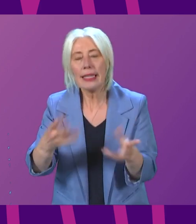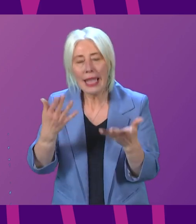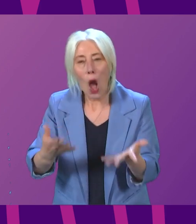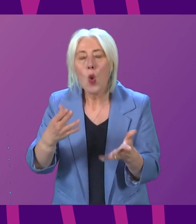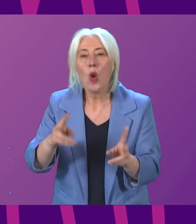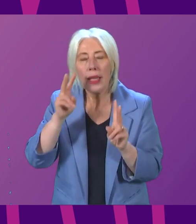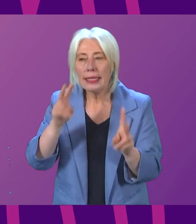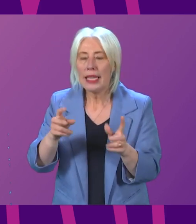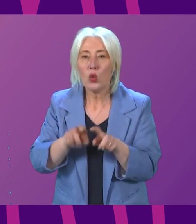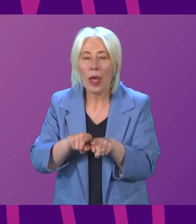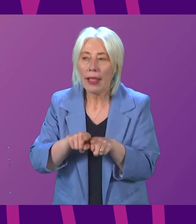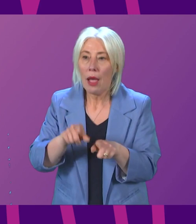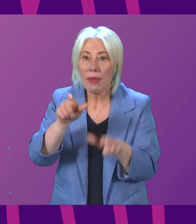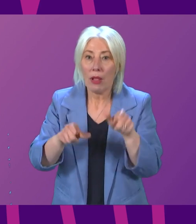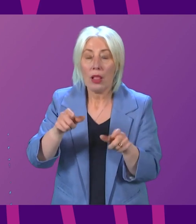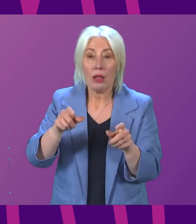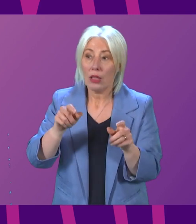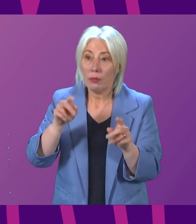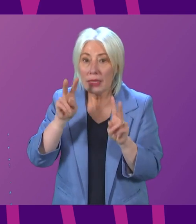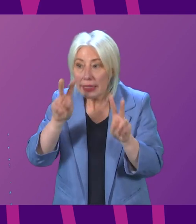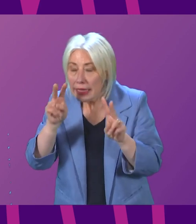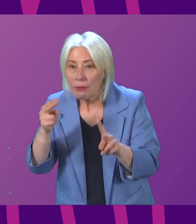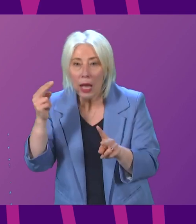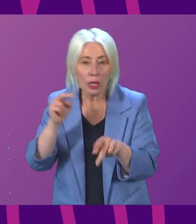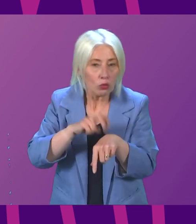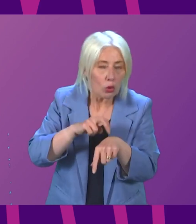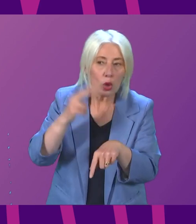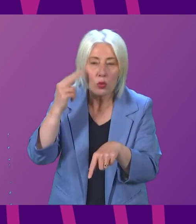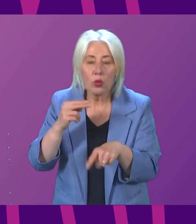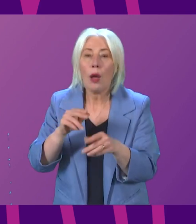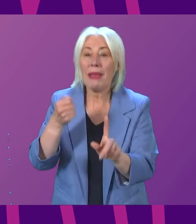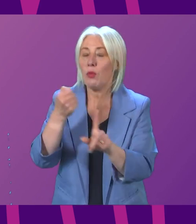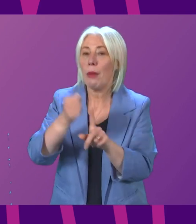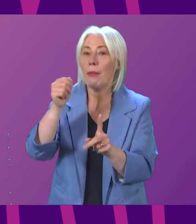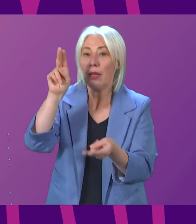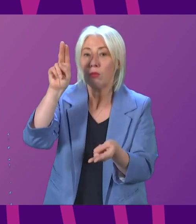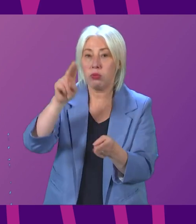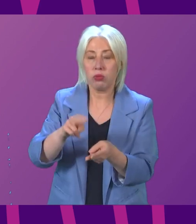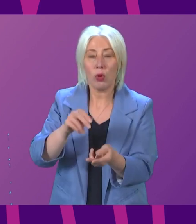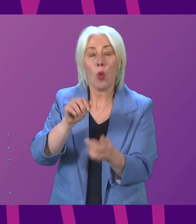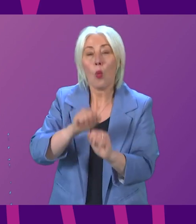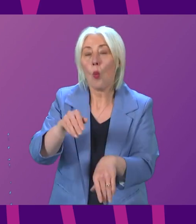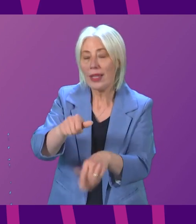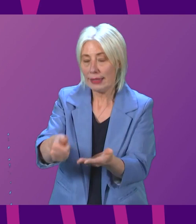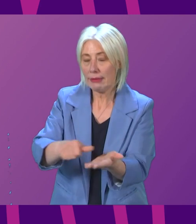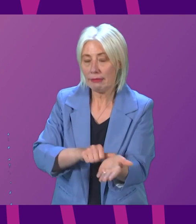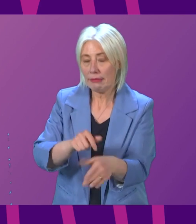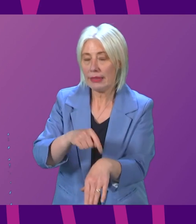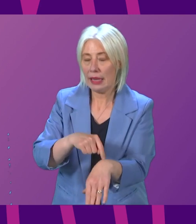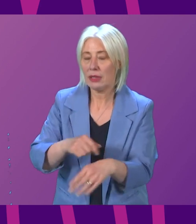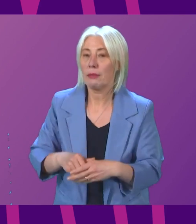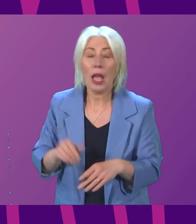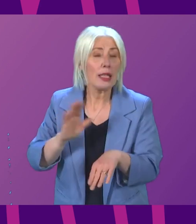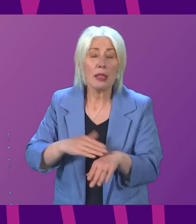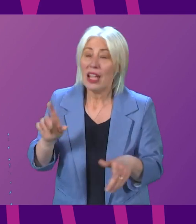increase in terms of numbers seen. And yes, that impact on waiting times. But regardless of what party is in government across